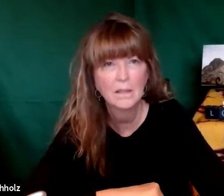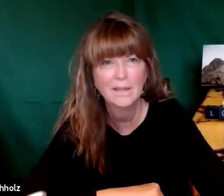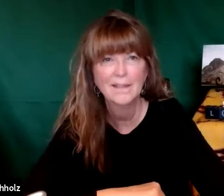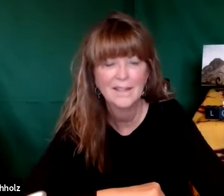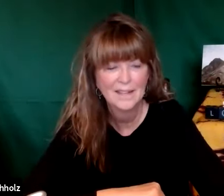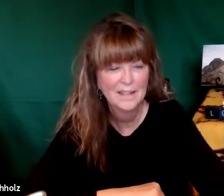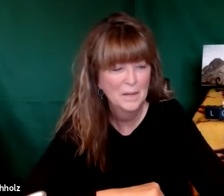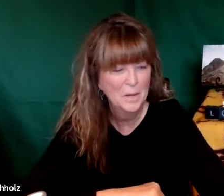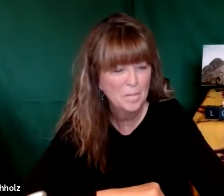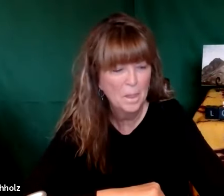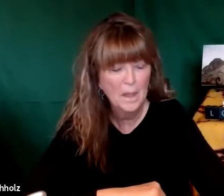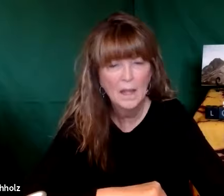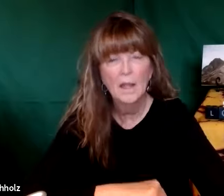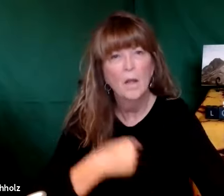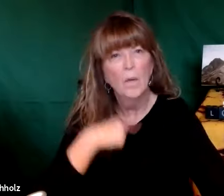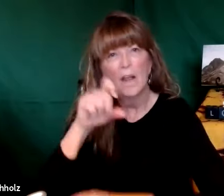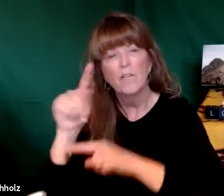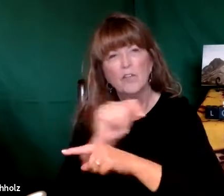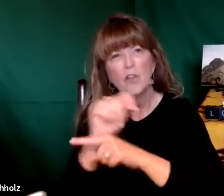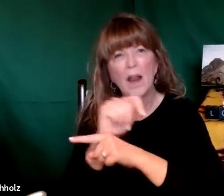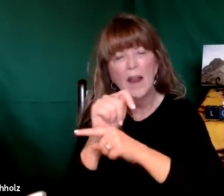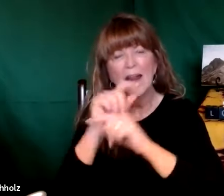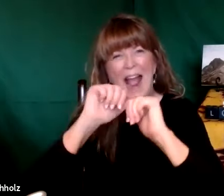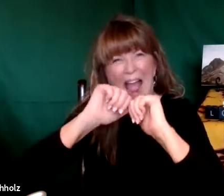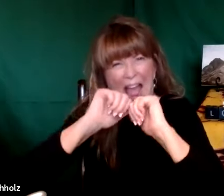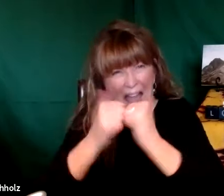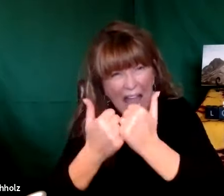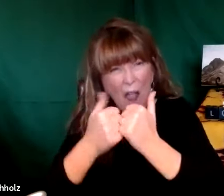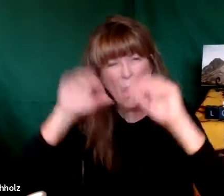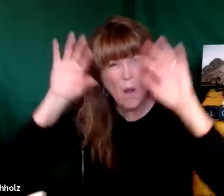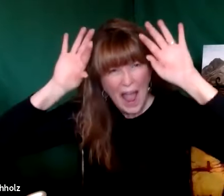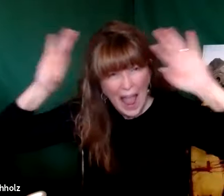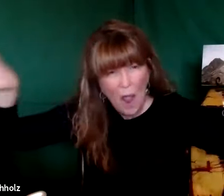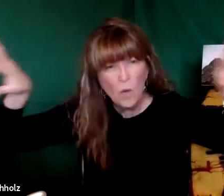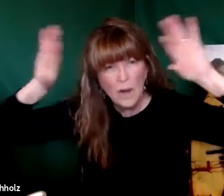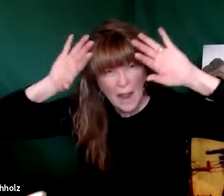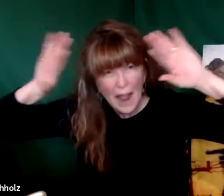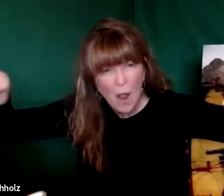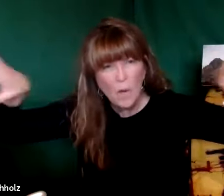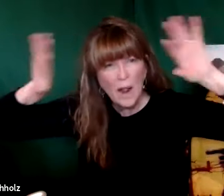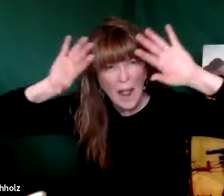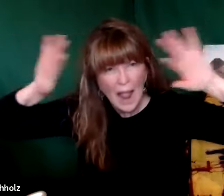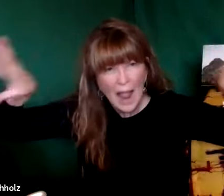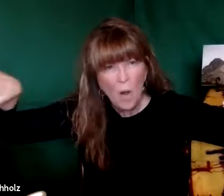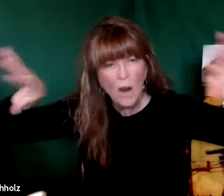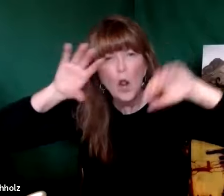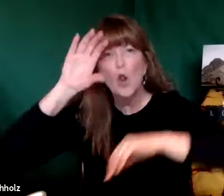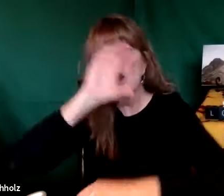so we need to train ourselves just as the monks do we need to train ourselves how to block